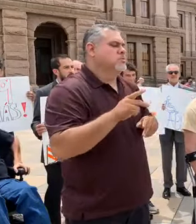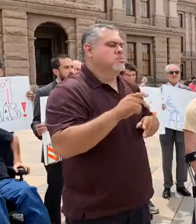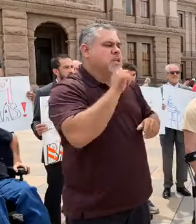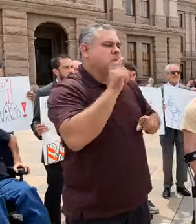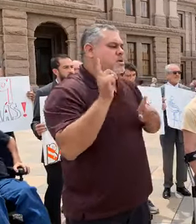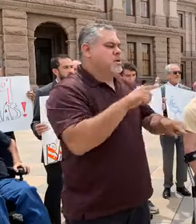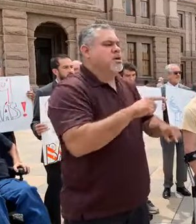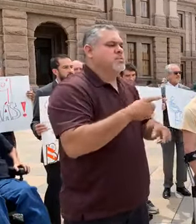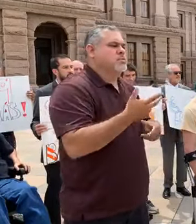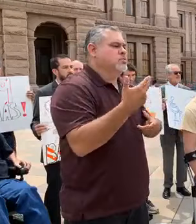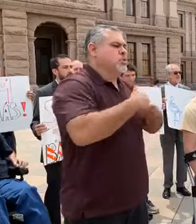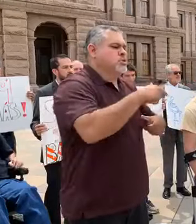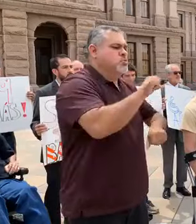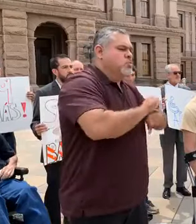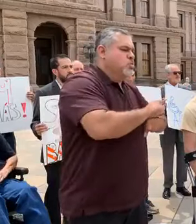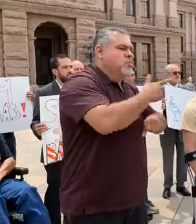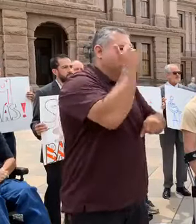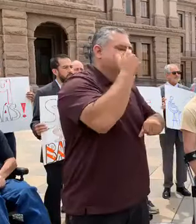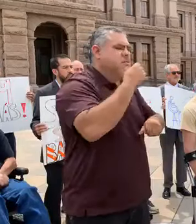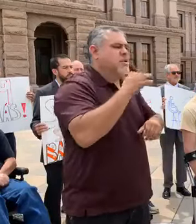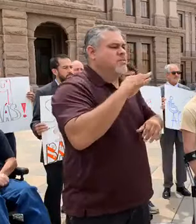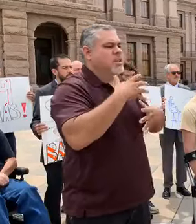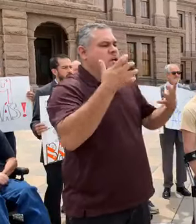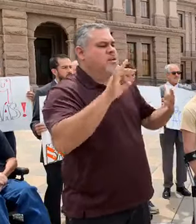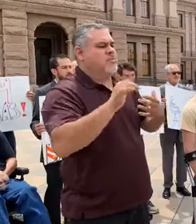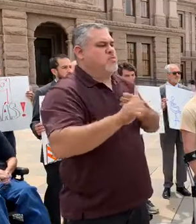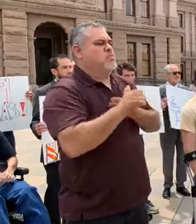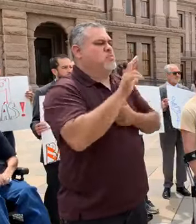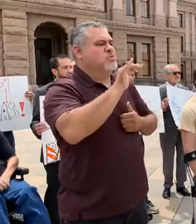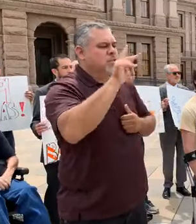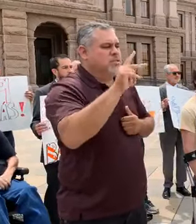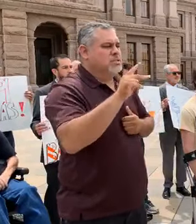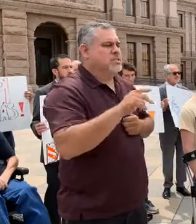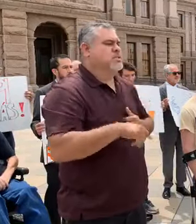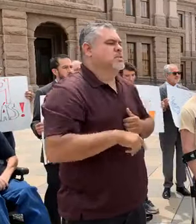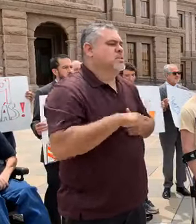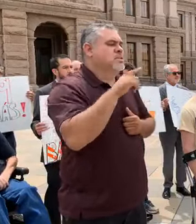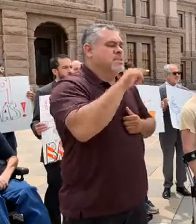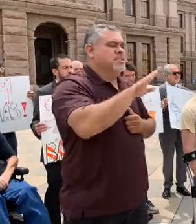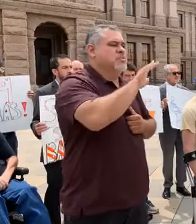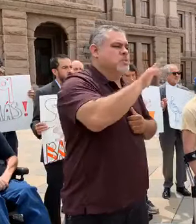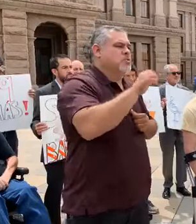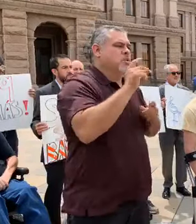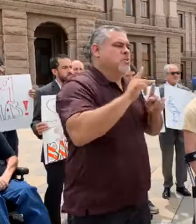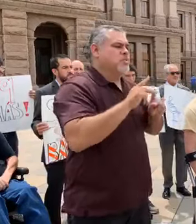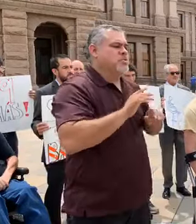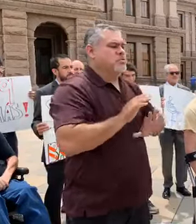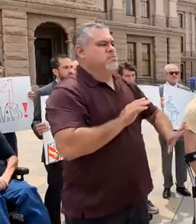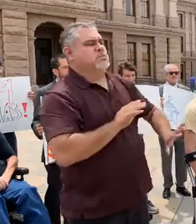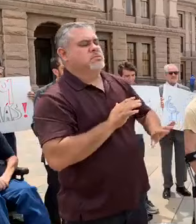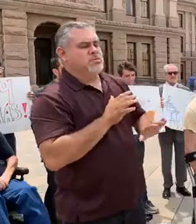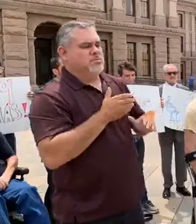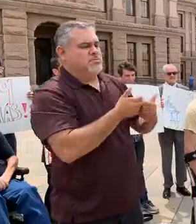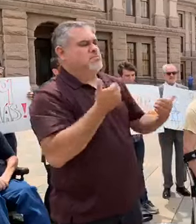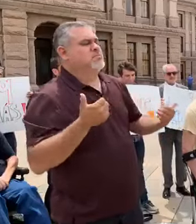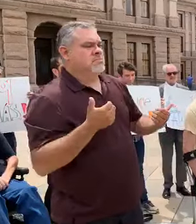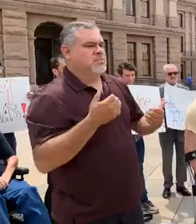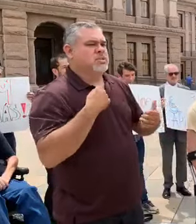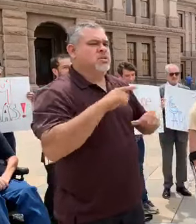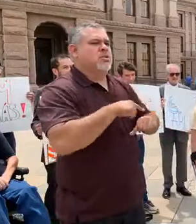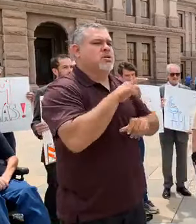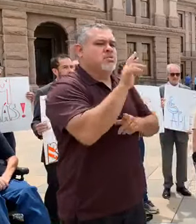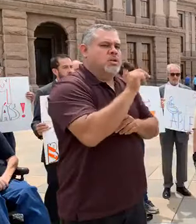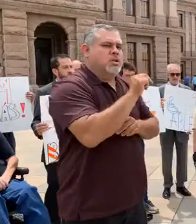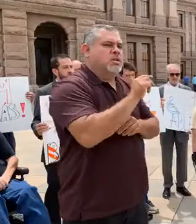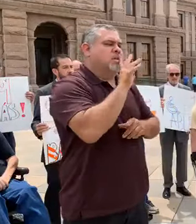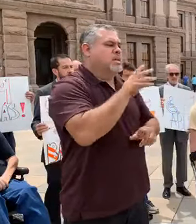work because of the greater risks. Not only does this build disenfranchise in the long run, but it also attacks the very theory